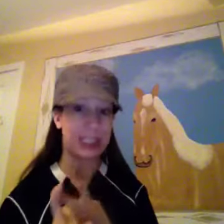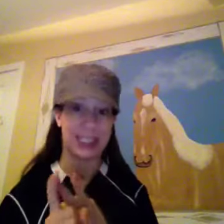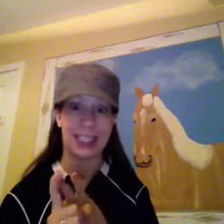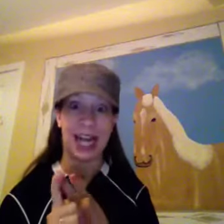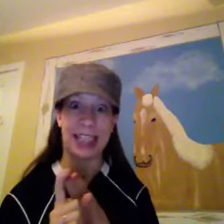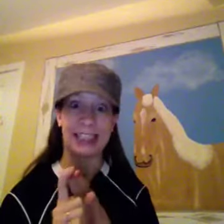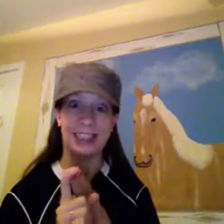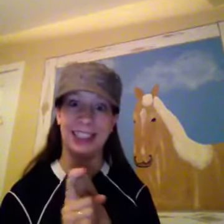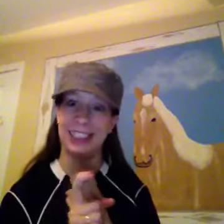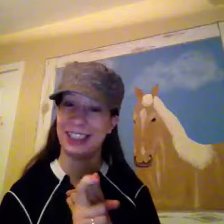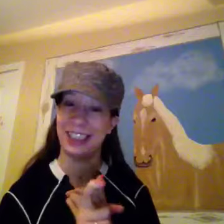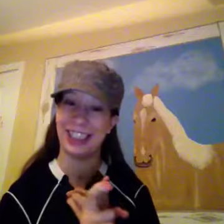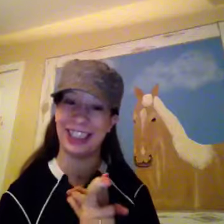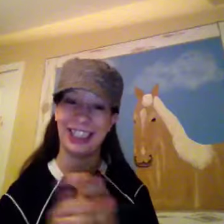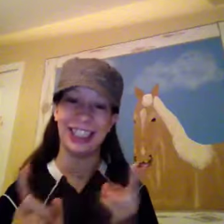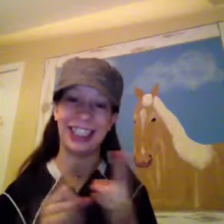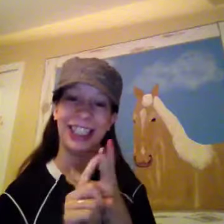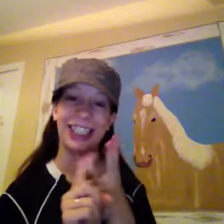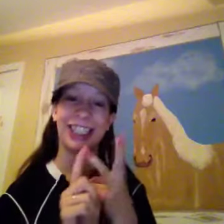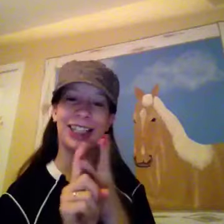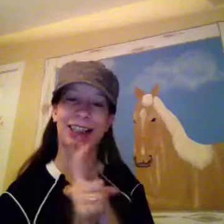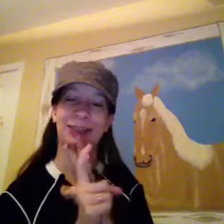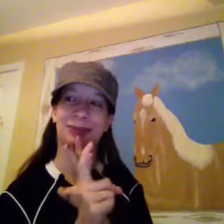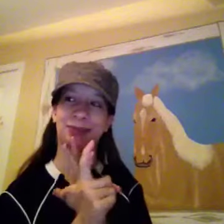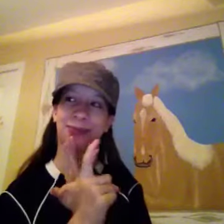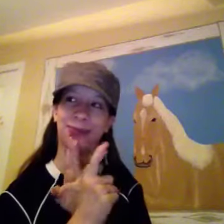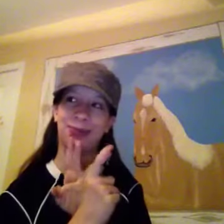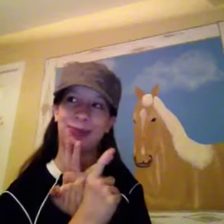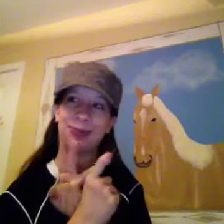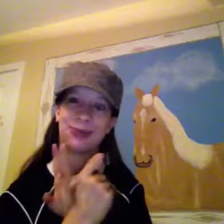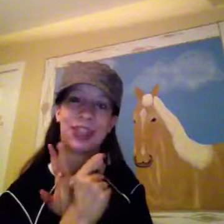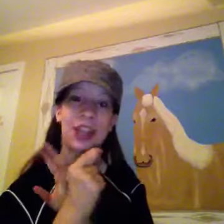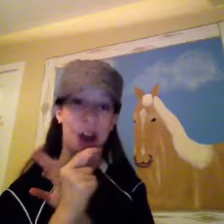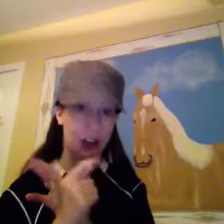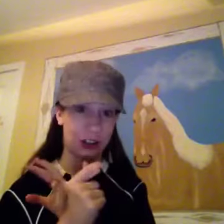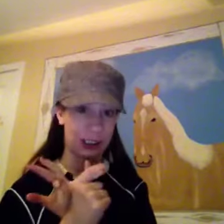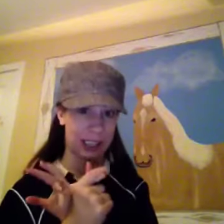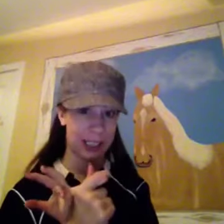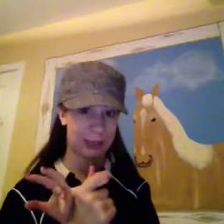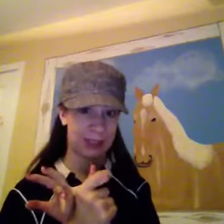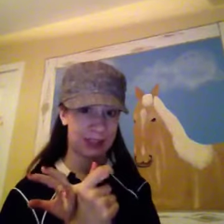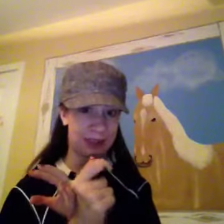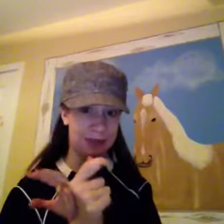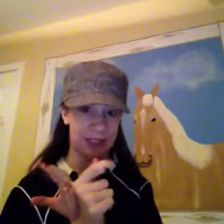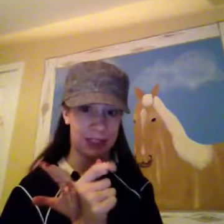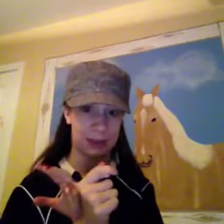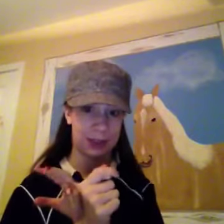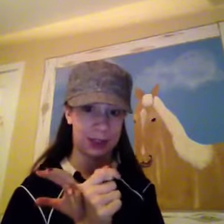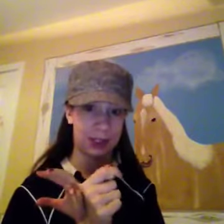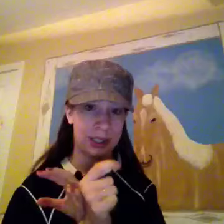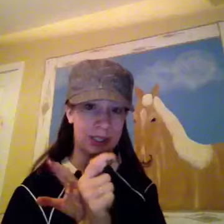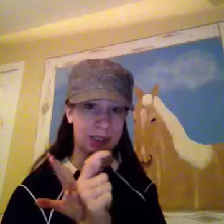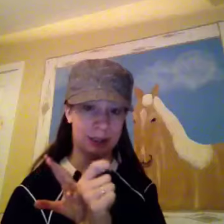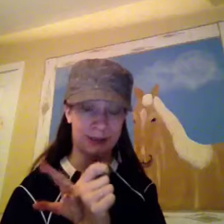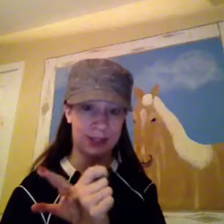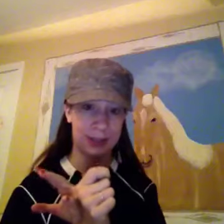Frankenstein Um The Hunger Games videos or video